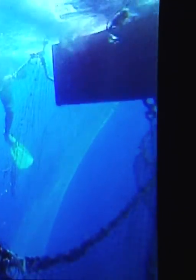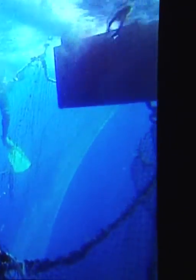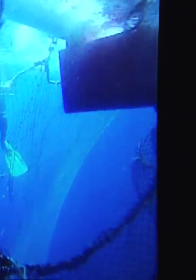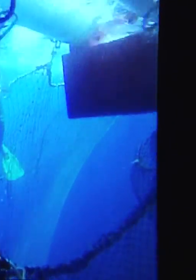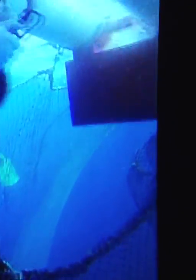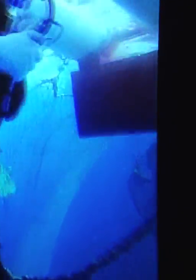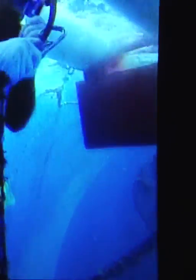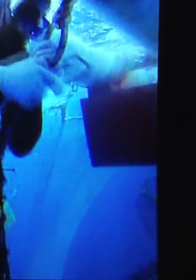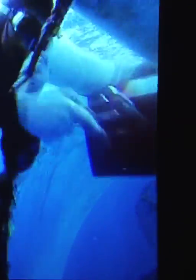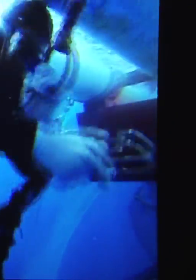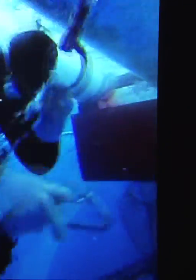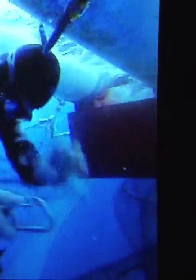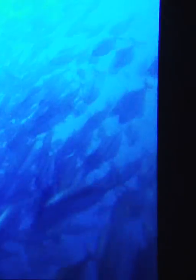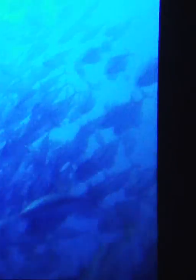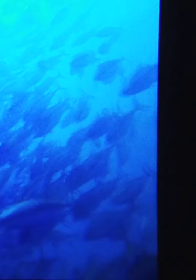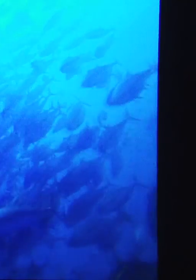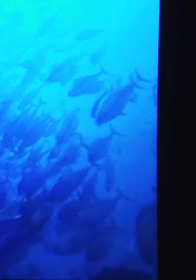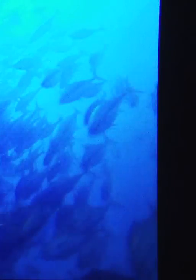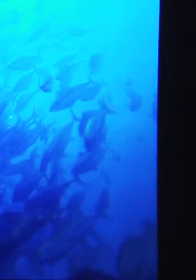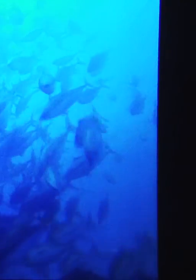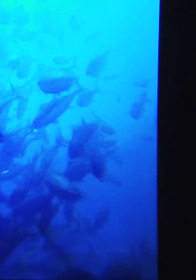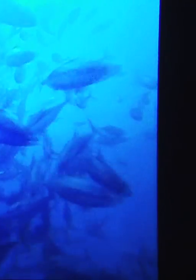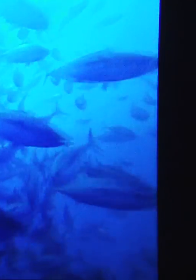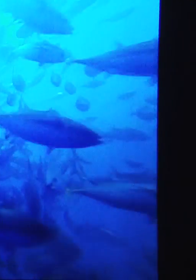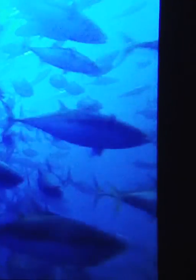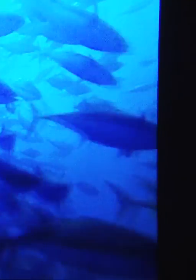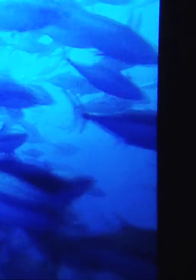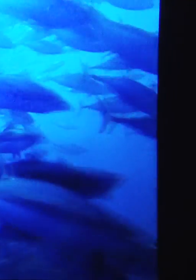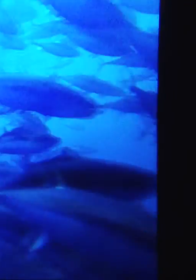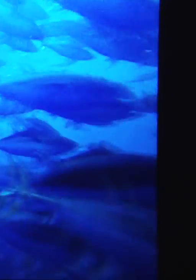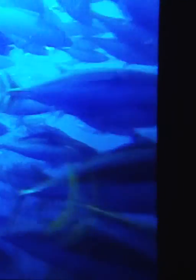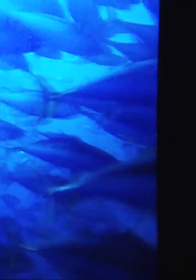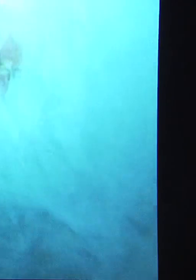can bring in a haul worth $11 million dollars on the open market.